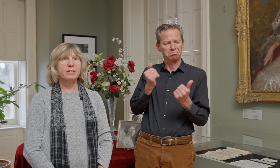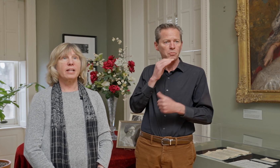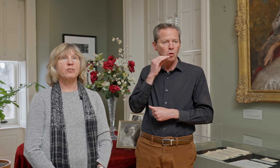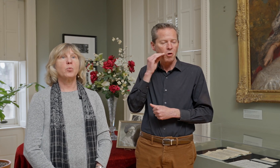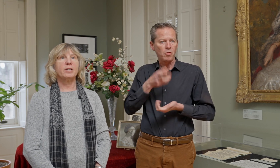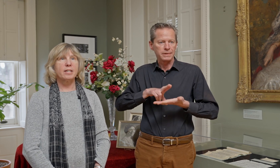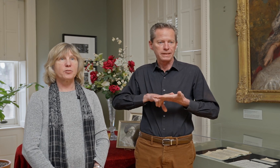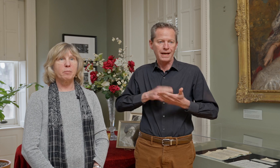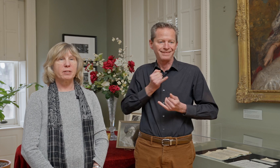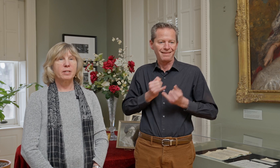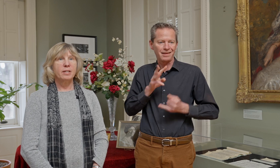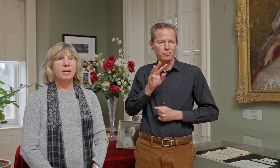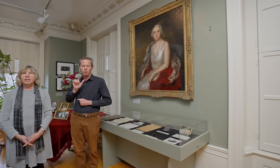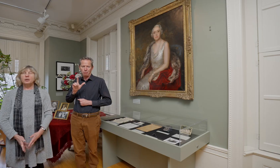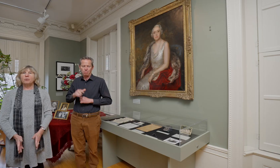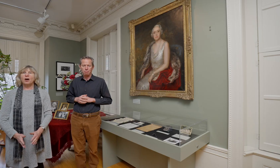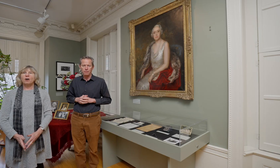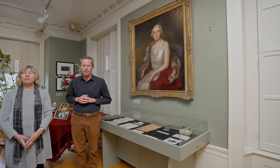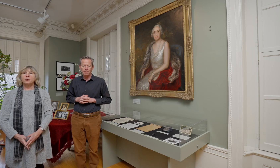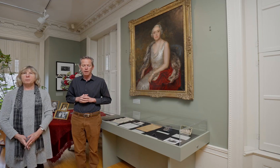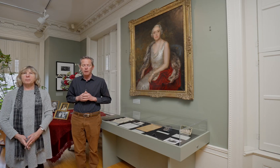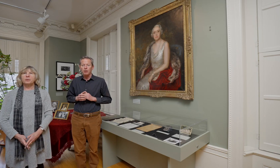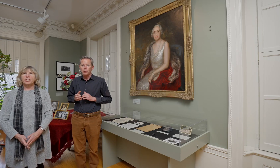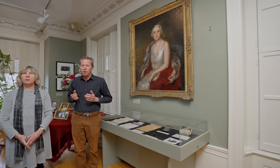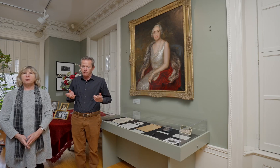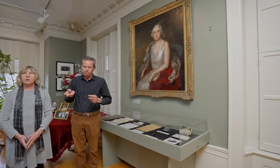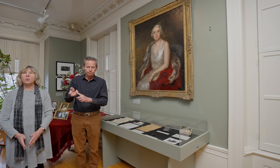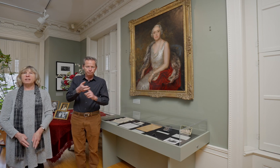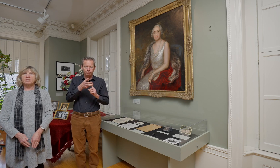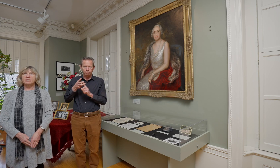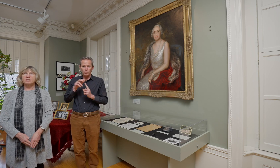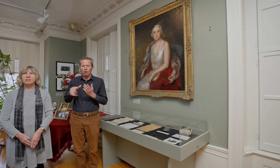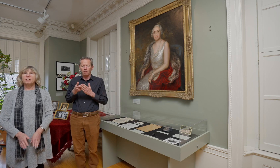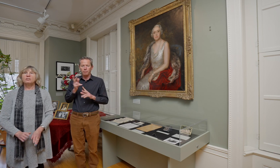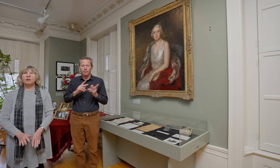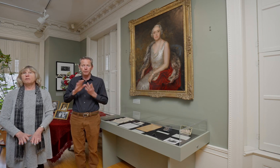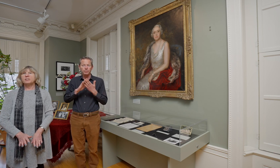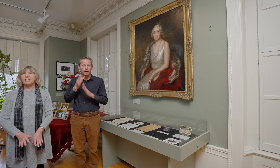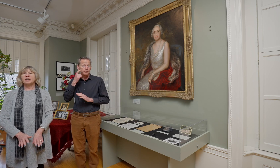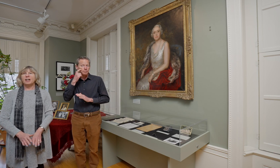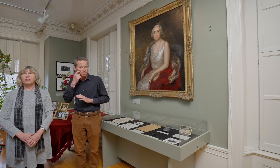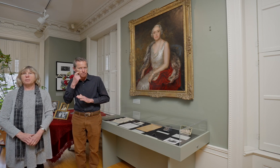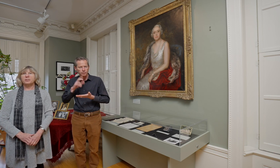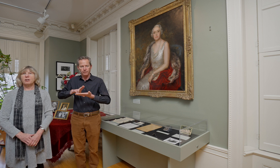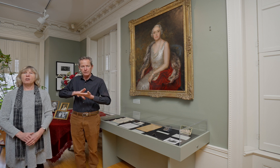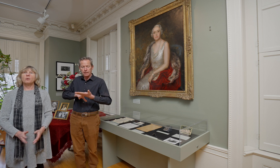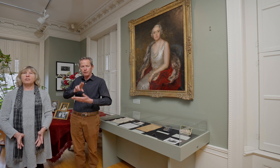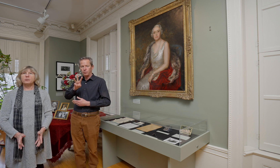his last will and testament. He brought all those people here to be witnesses of this signed document along with his